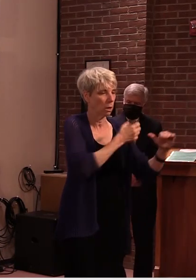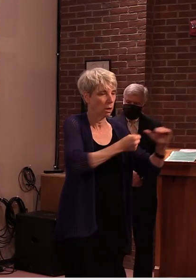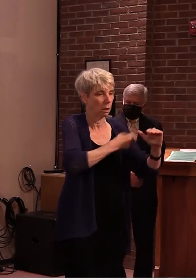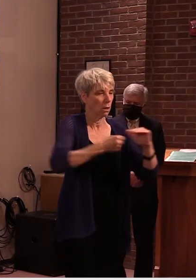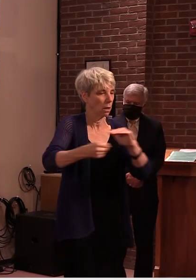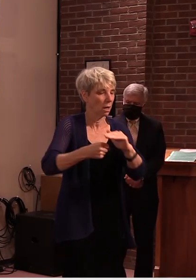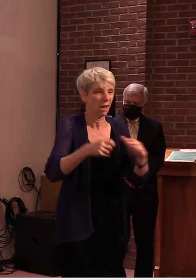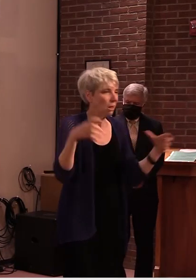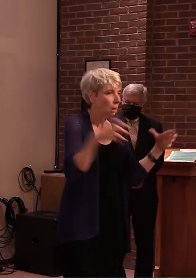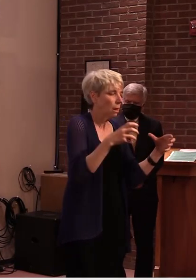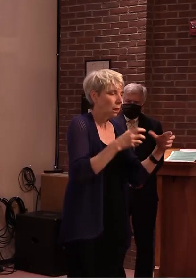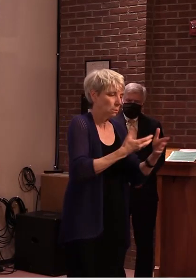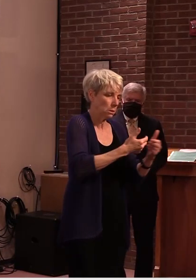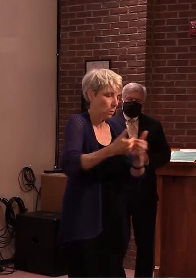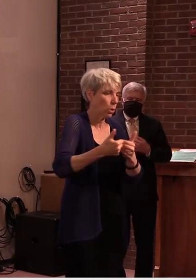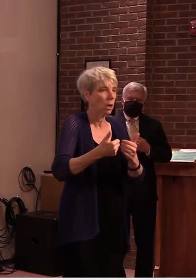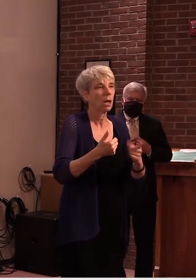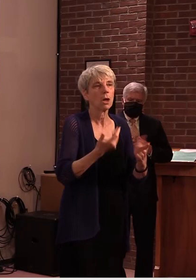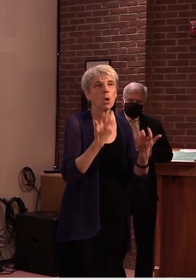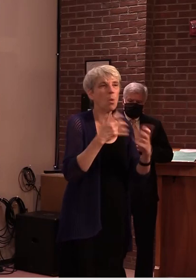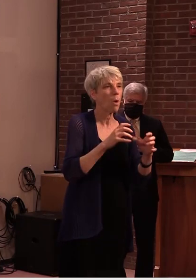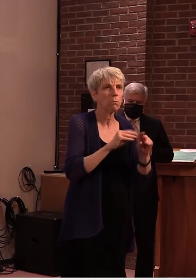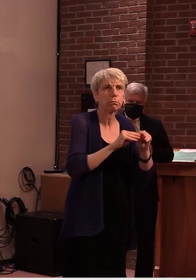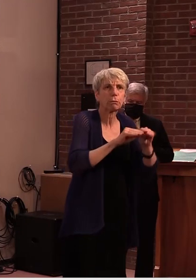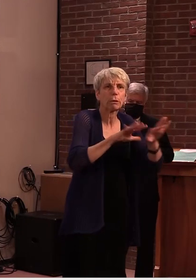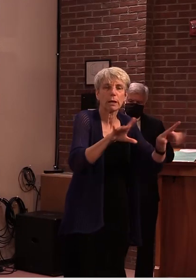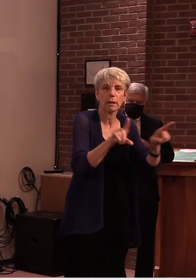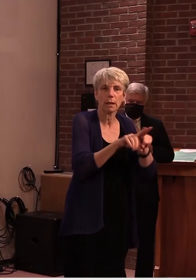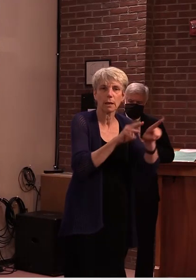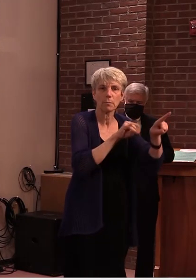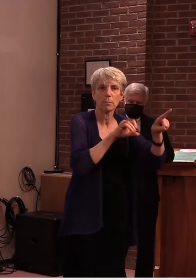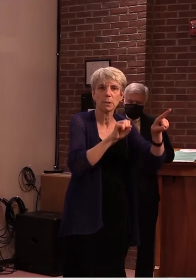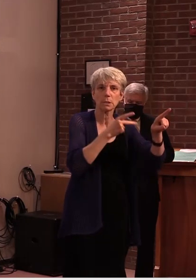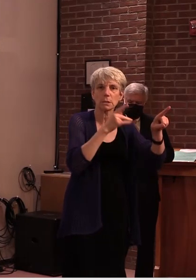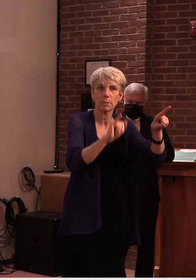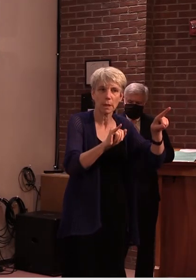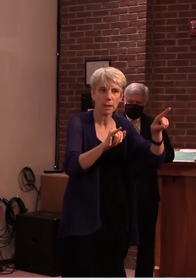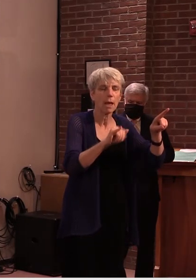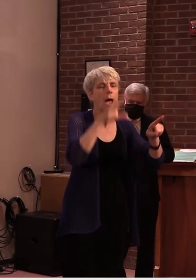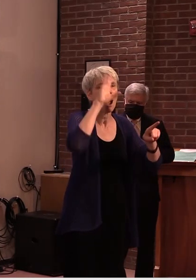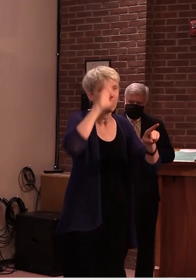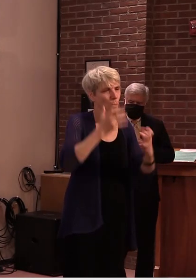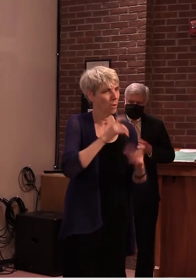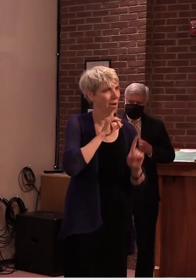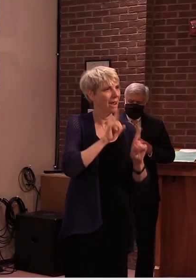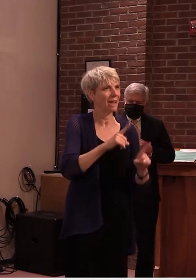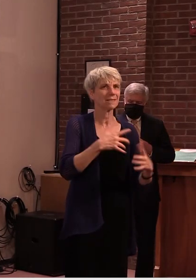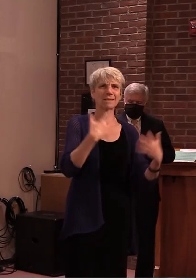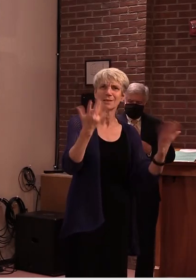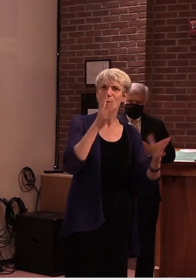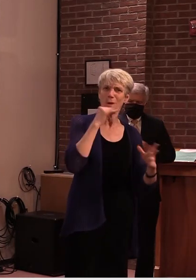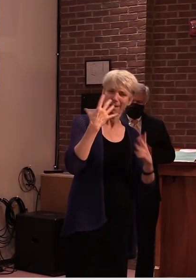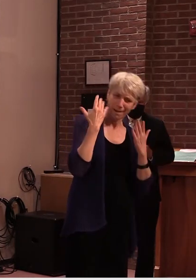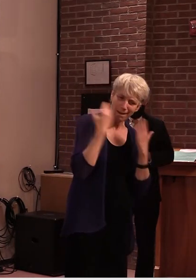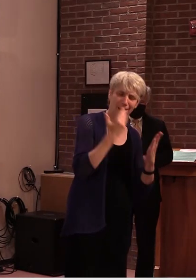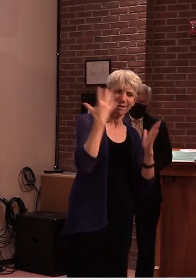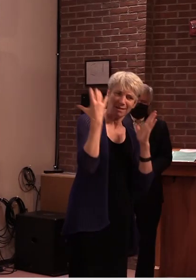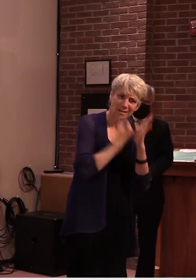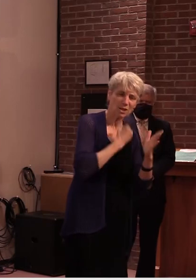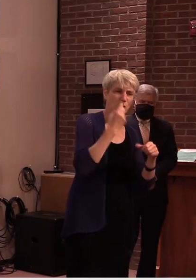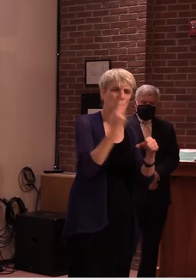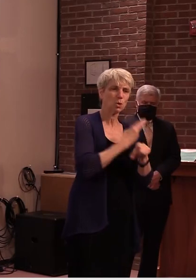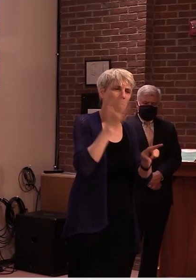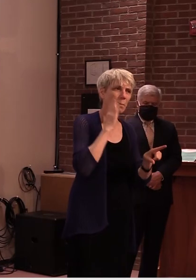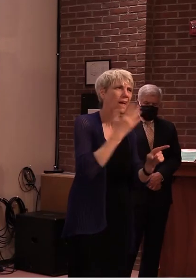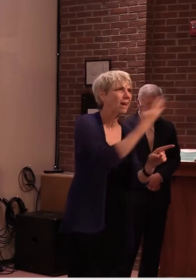mississippi so i i know you're looking for an answer how can i repurpose those beds but but the conversation is much more complicated